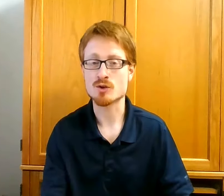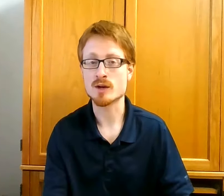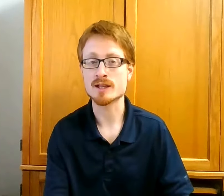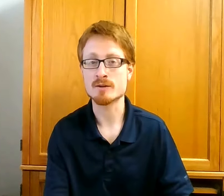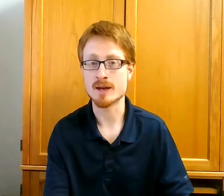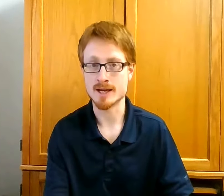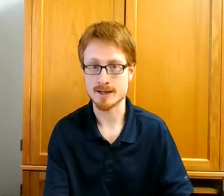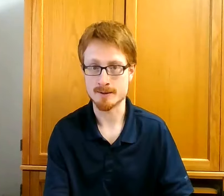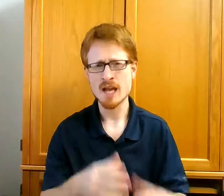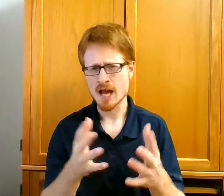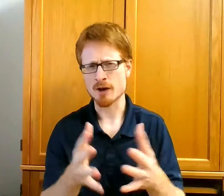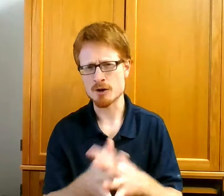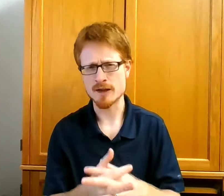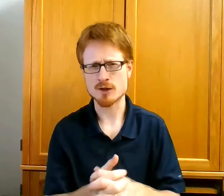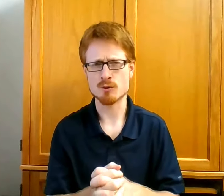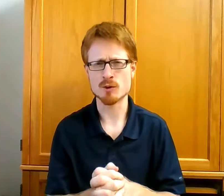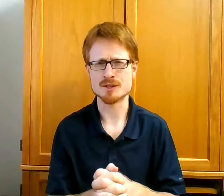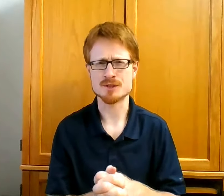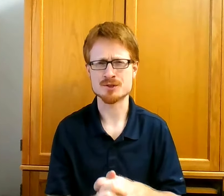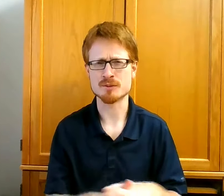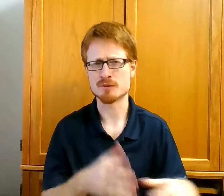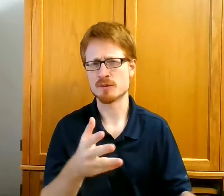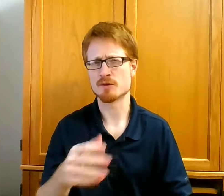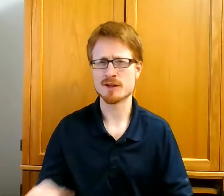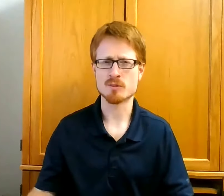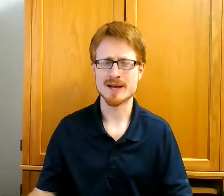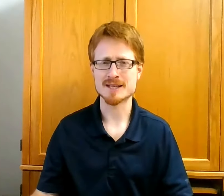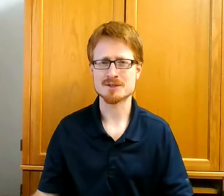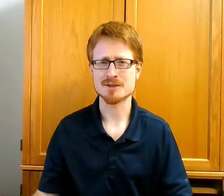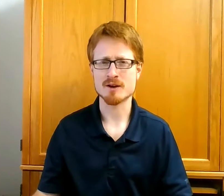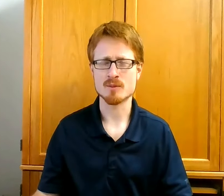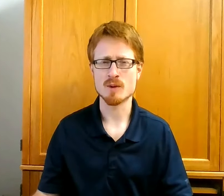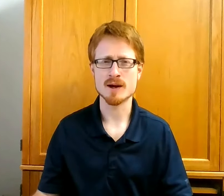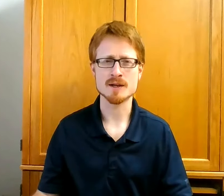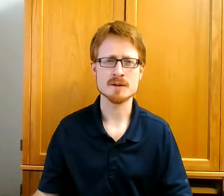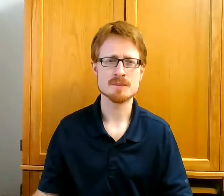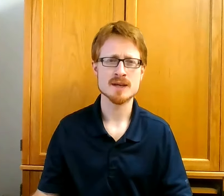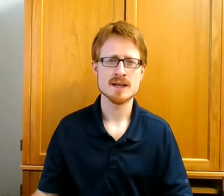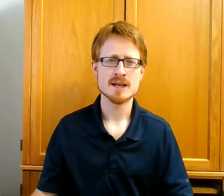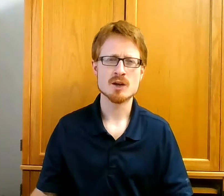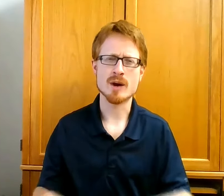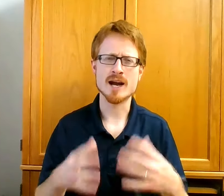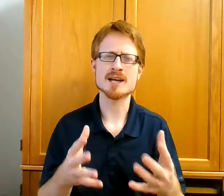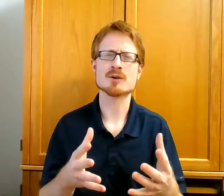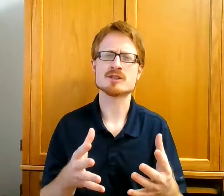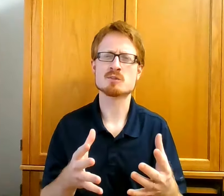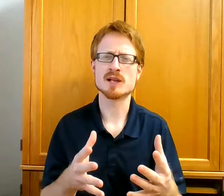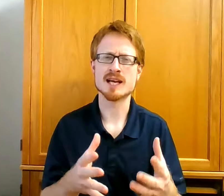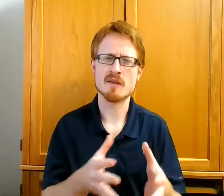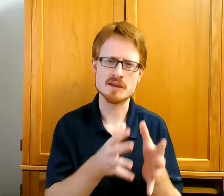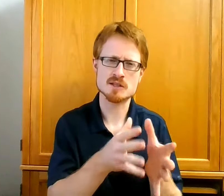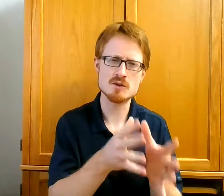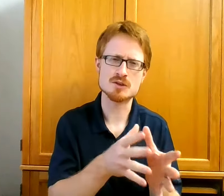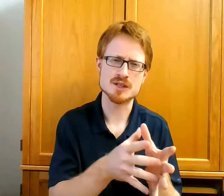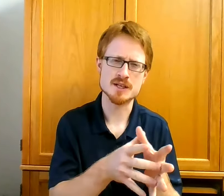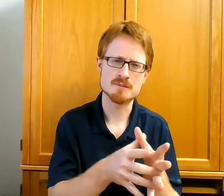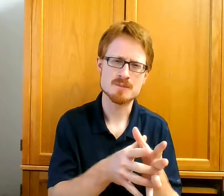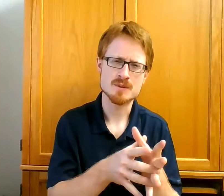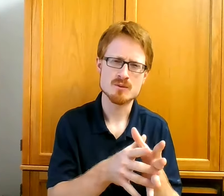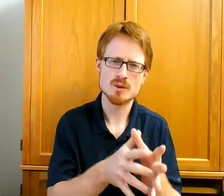quickly made. I heard that quote in a sermon from a fellow pastor down in Milwaukee. He went on to explain that this Lucian was